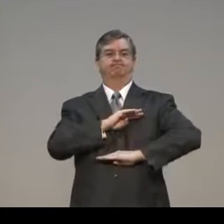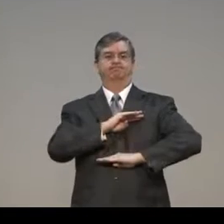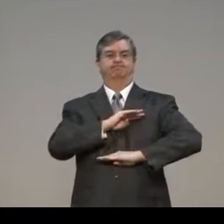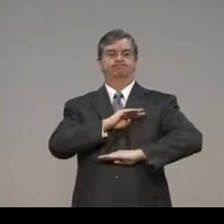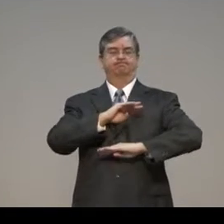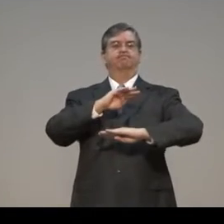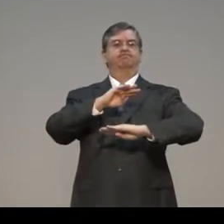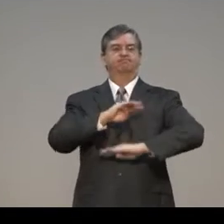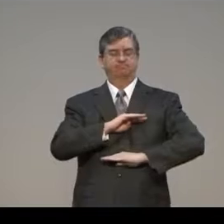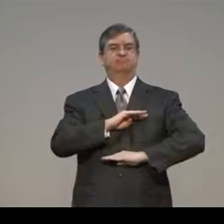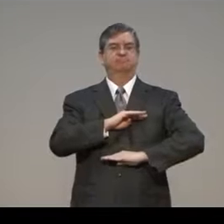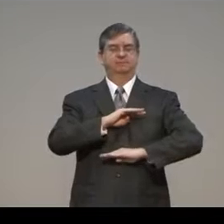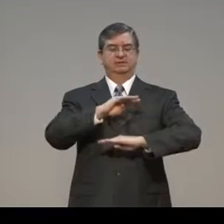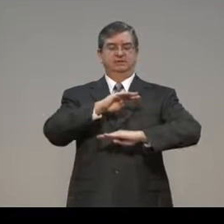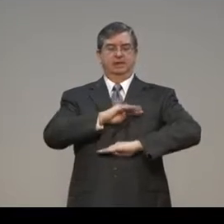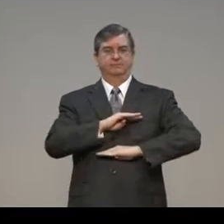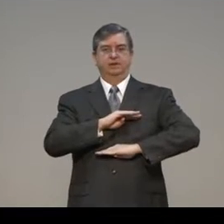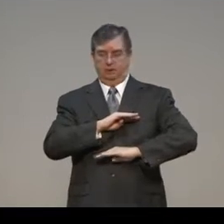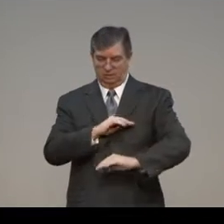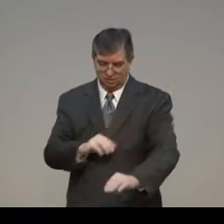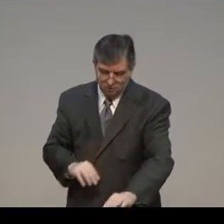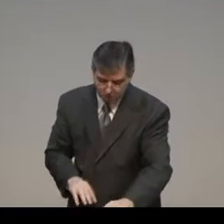For it satisfies.